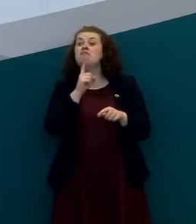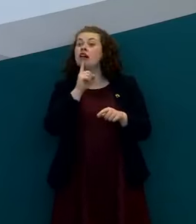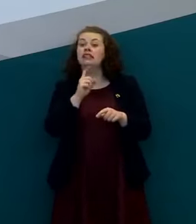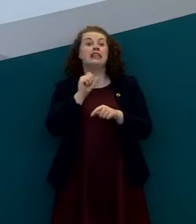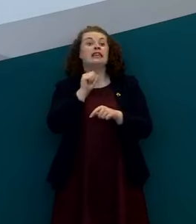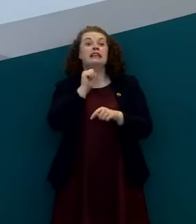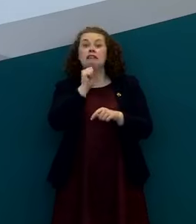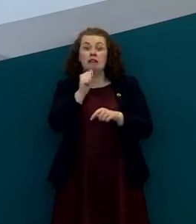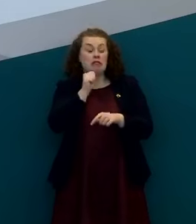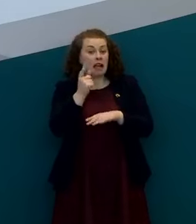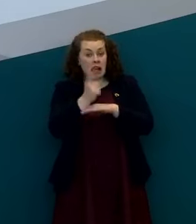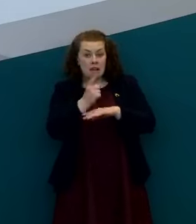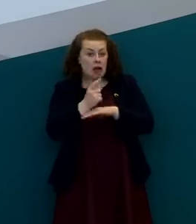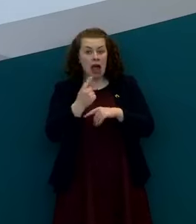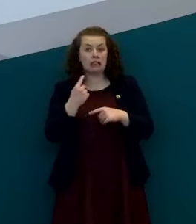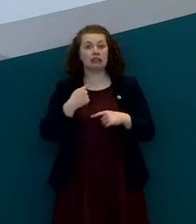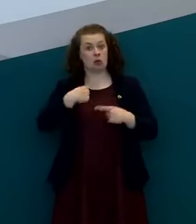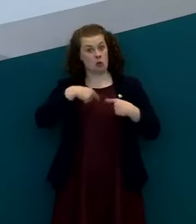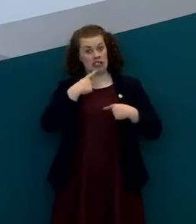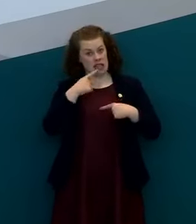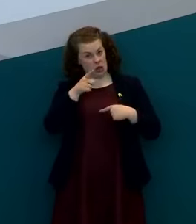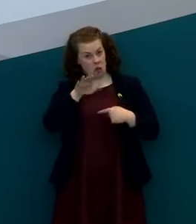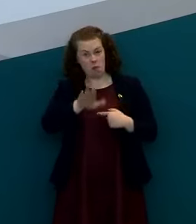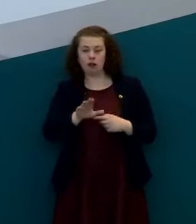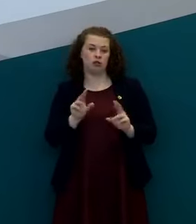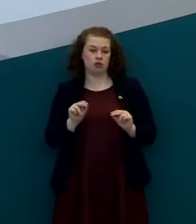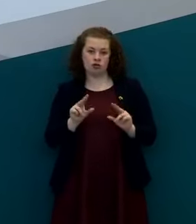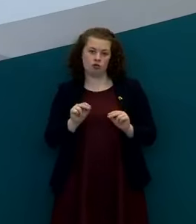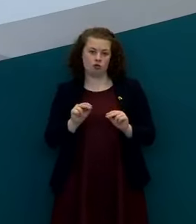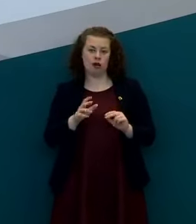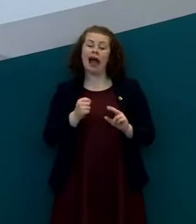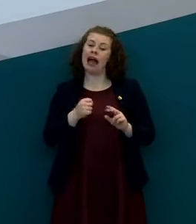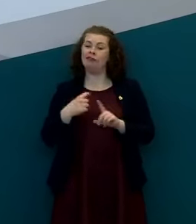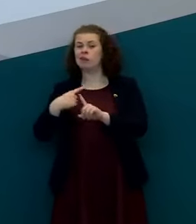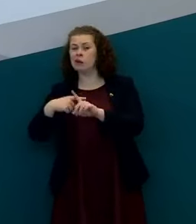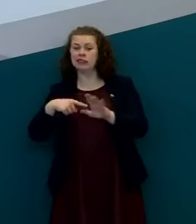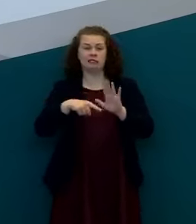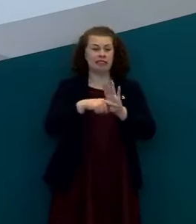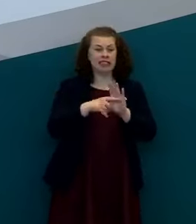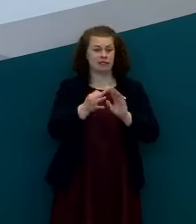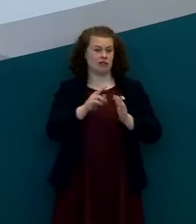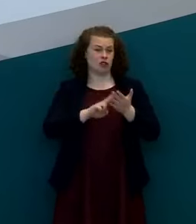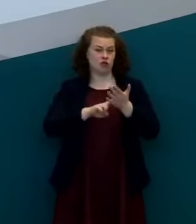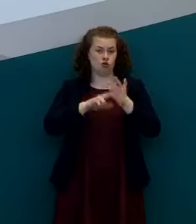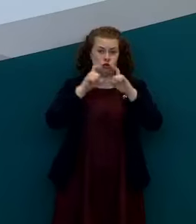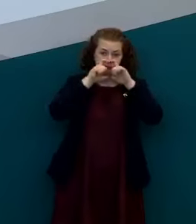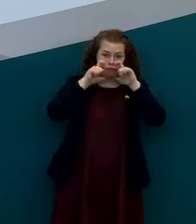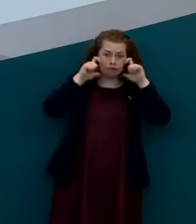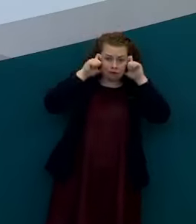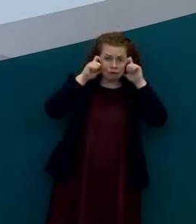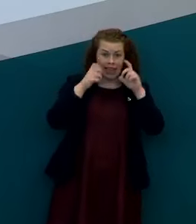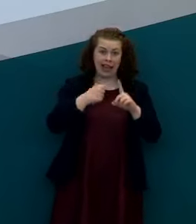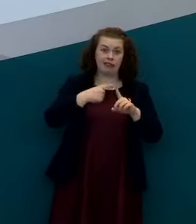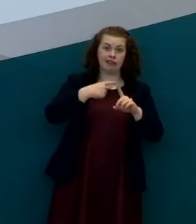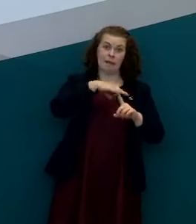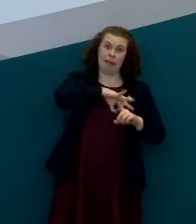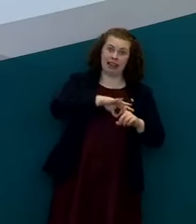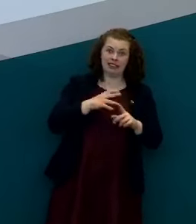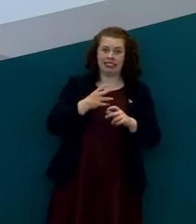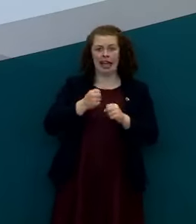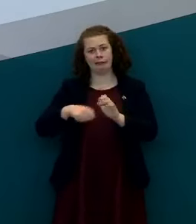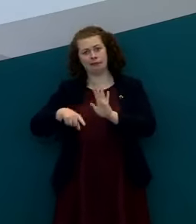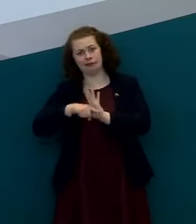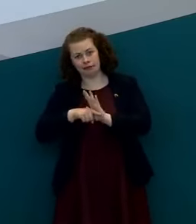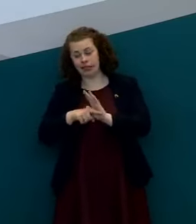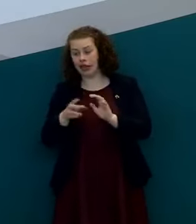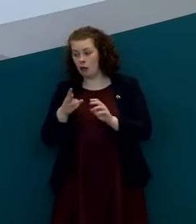we don't recommend the general use there are downsides as we've said before in terms of the use of of of face masks in the public i may ask dr